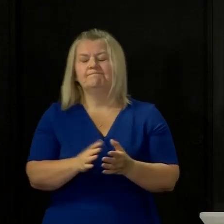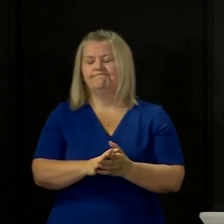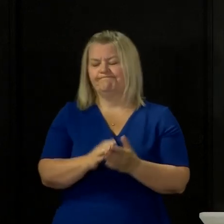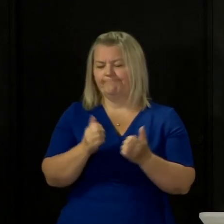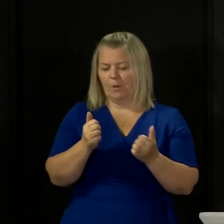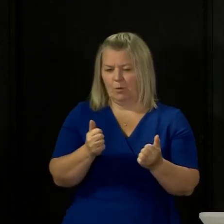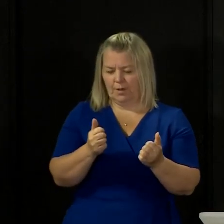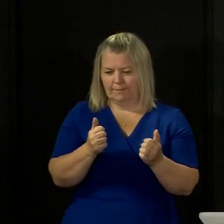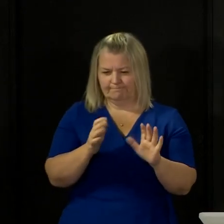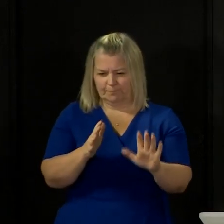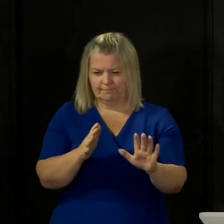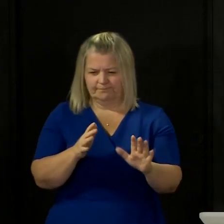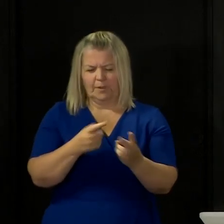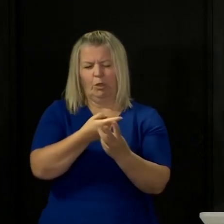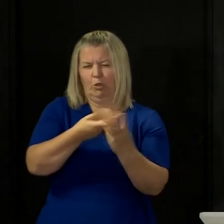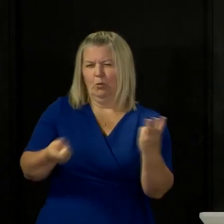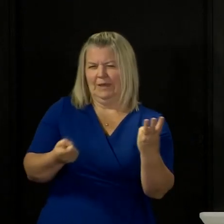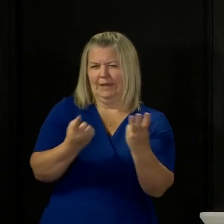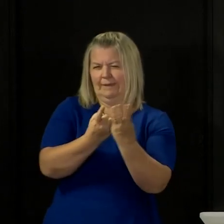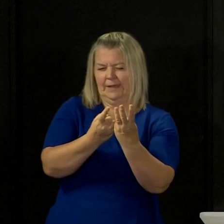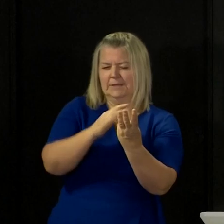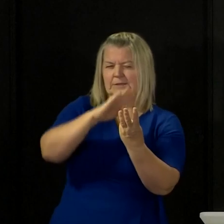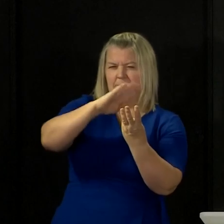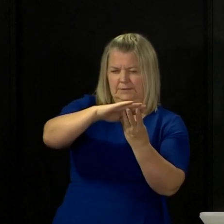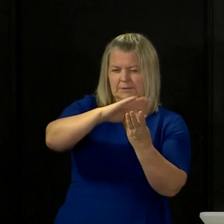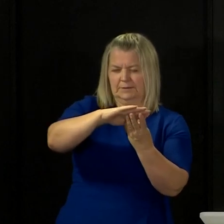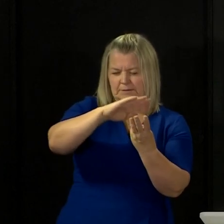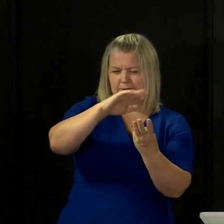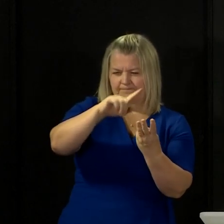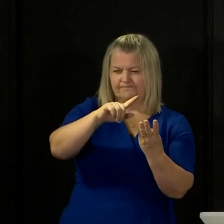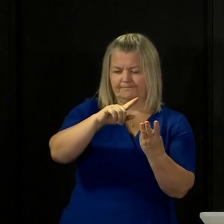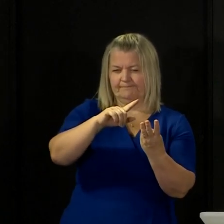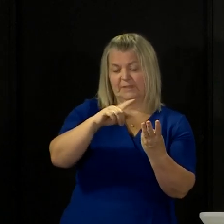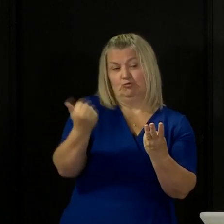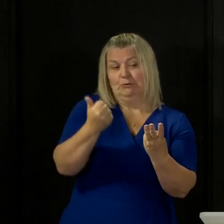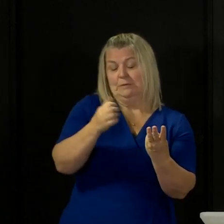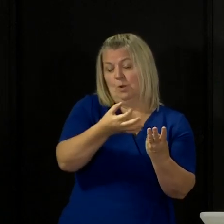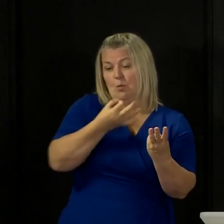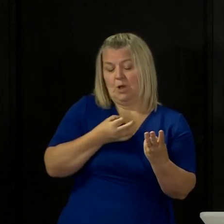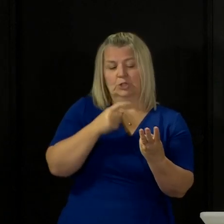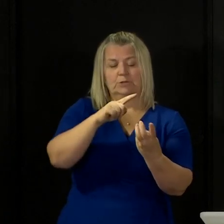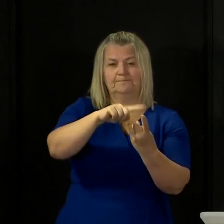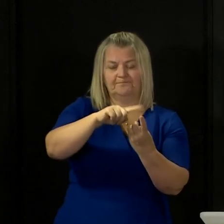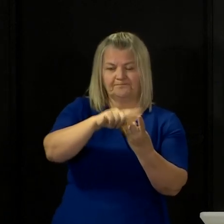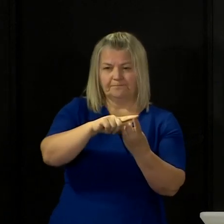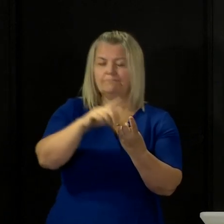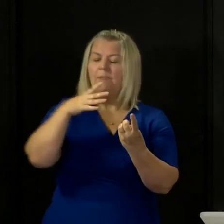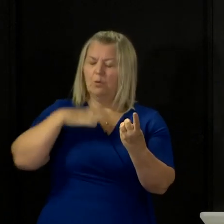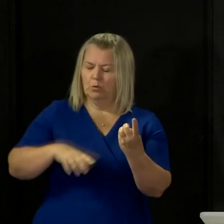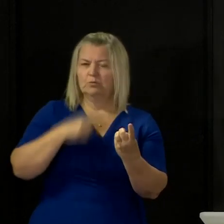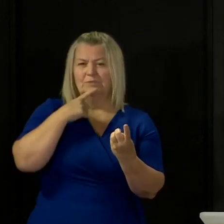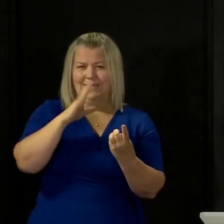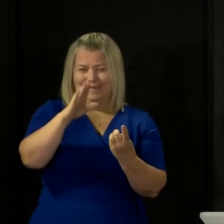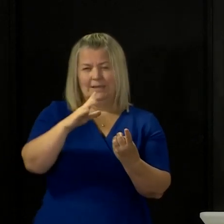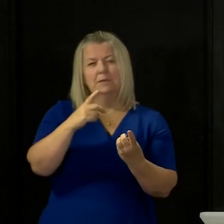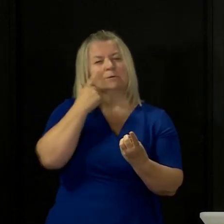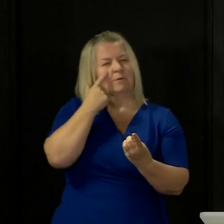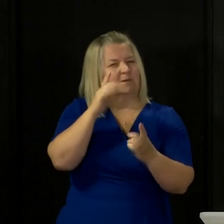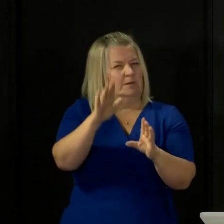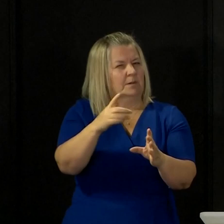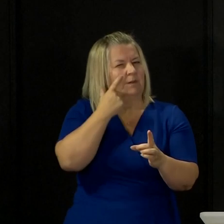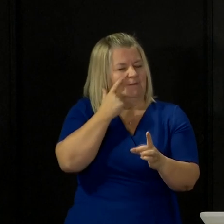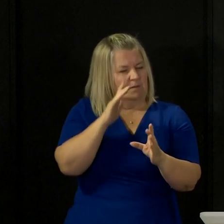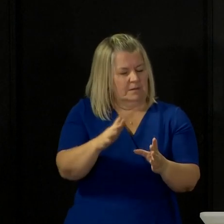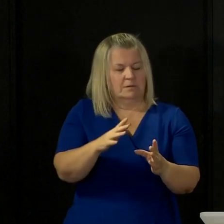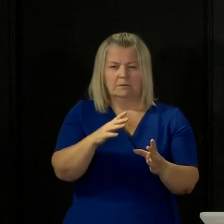points to that, because it's a perfectly reasonable and legitimate question. Firstly, just a caveat, suppose, and a point of caution. And you'll have heard me say